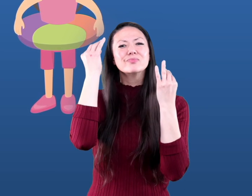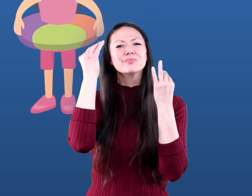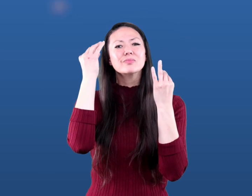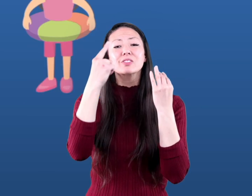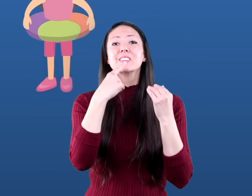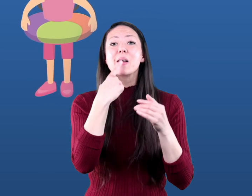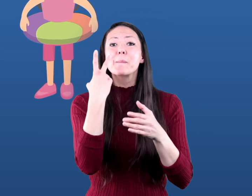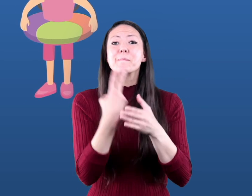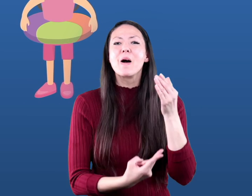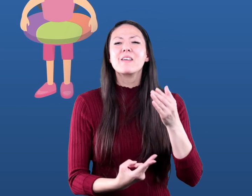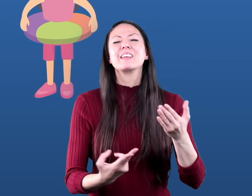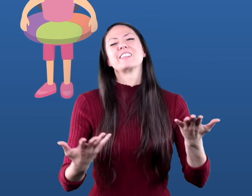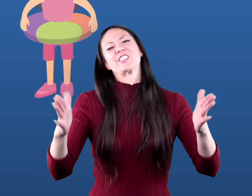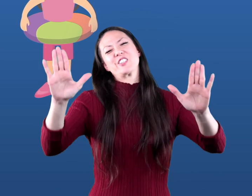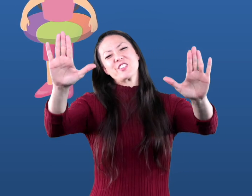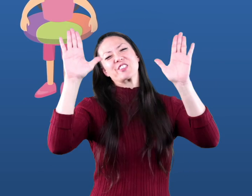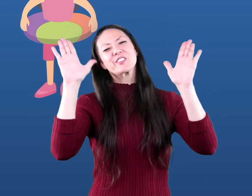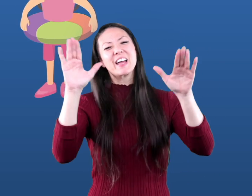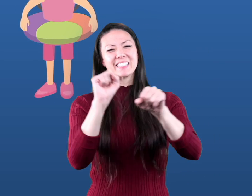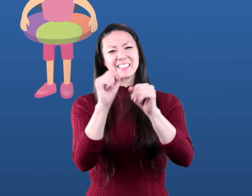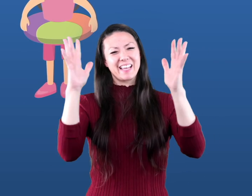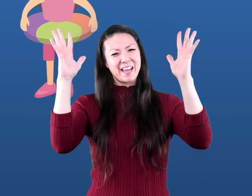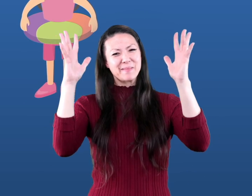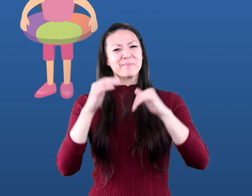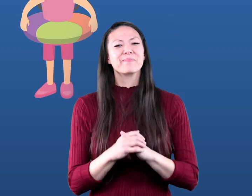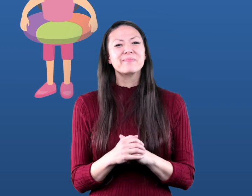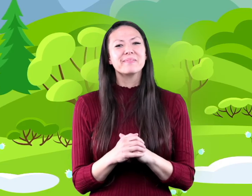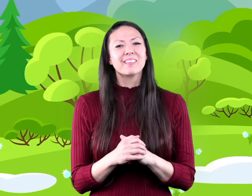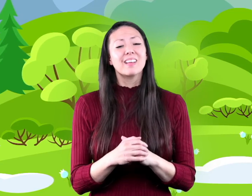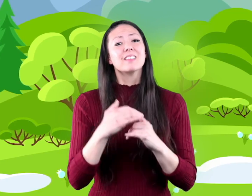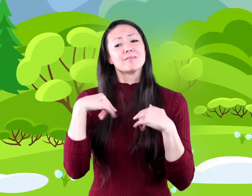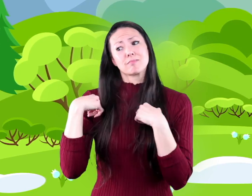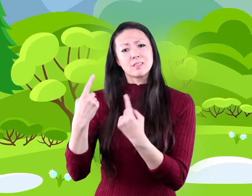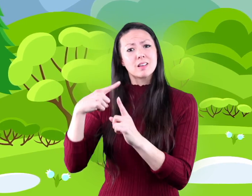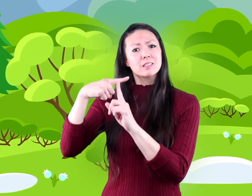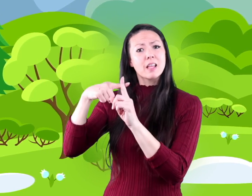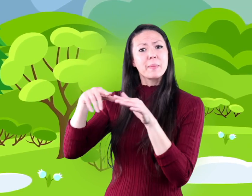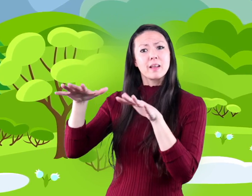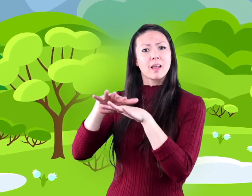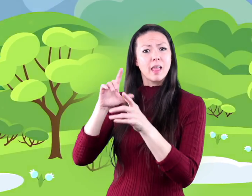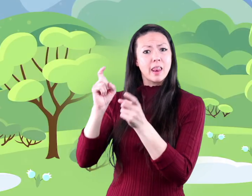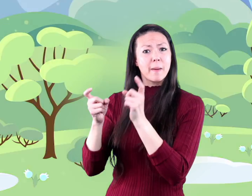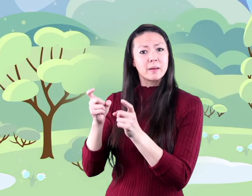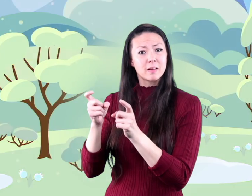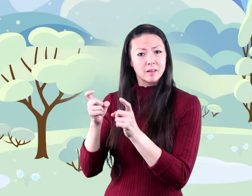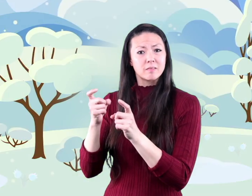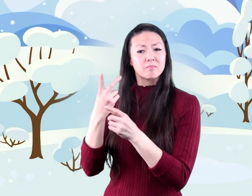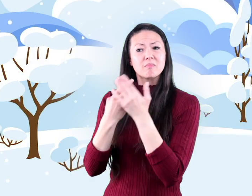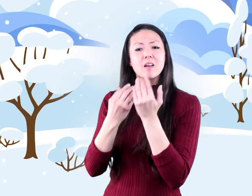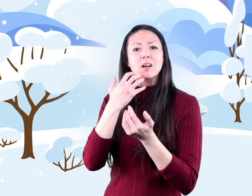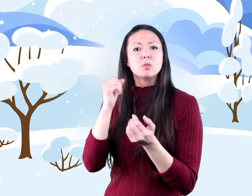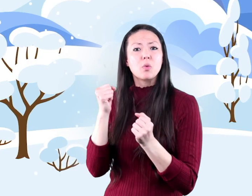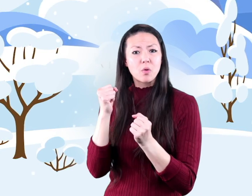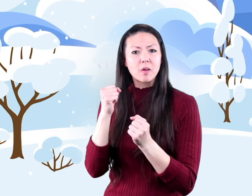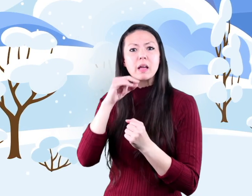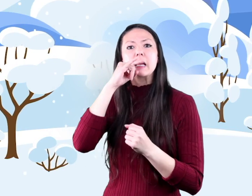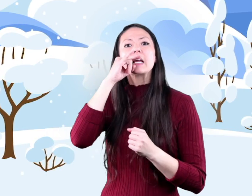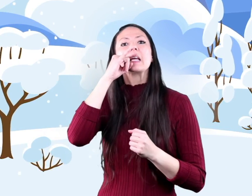if you said both great job since temperate climates are both warm and cold kids that live in temperate